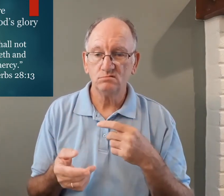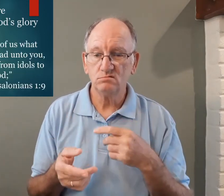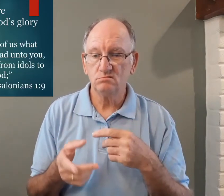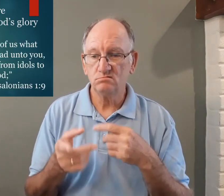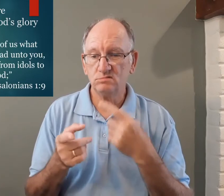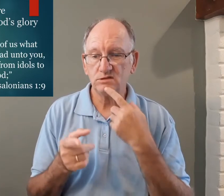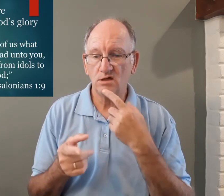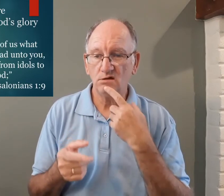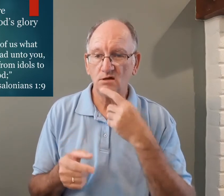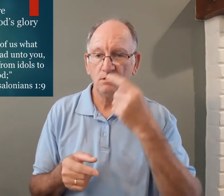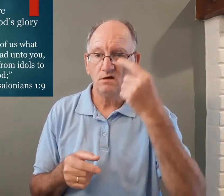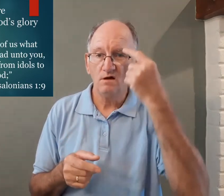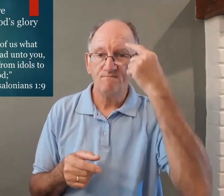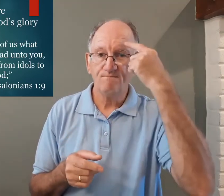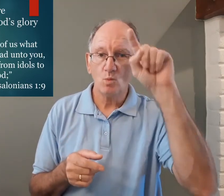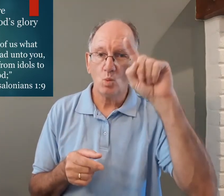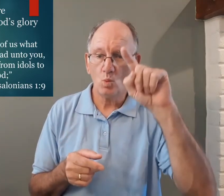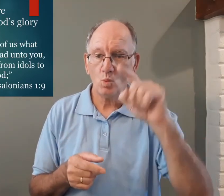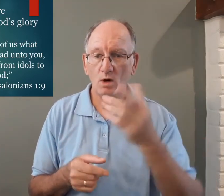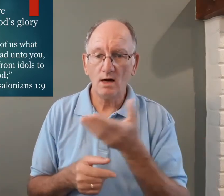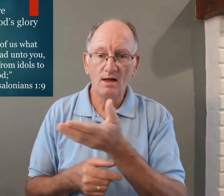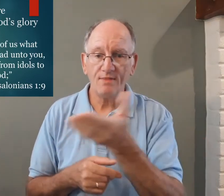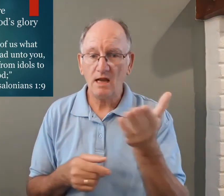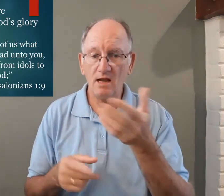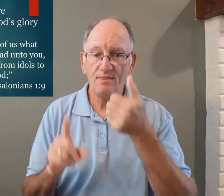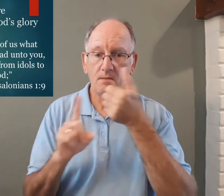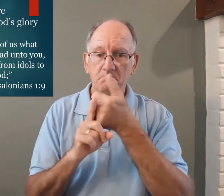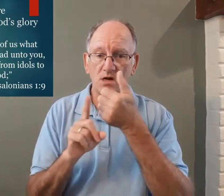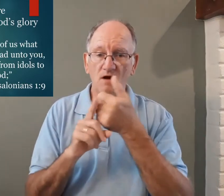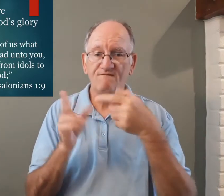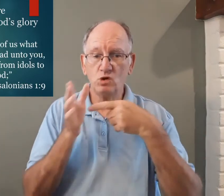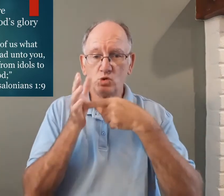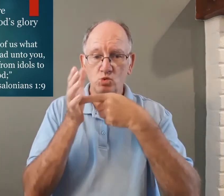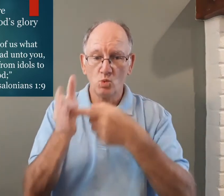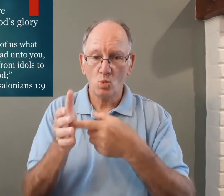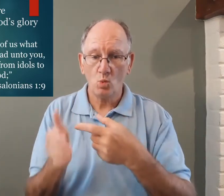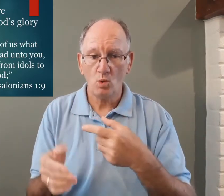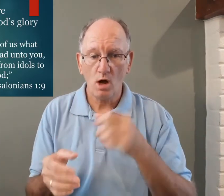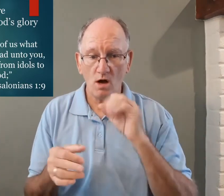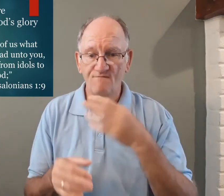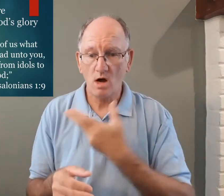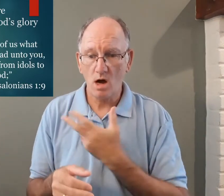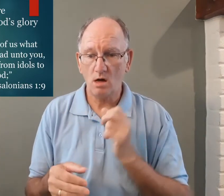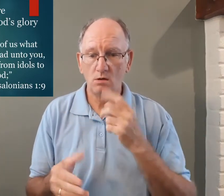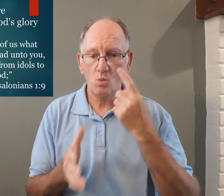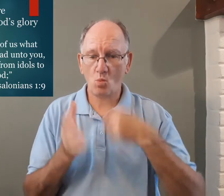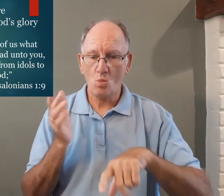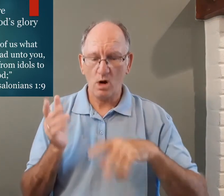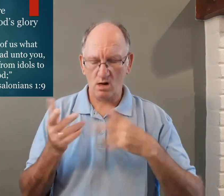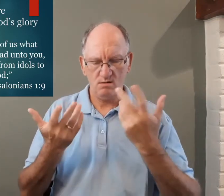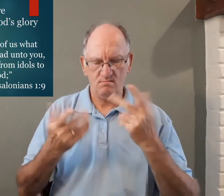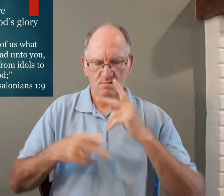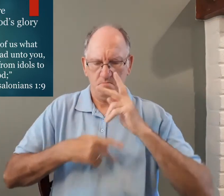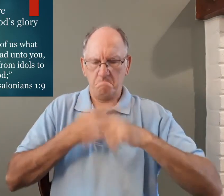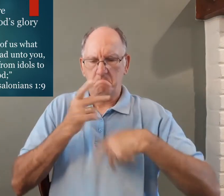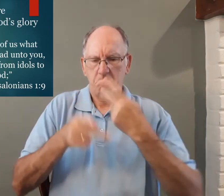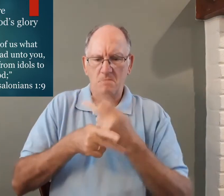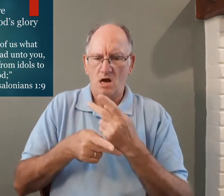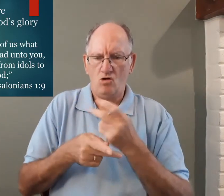another verse says for they themselves show of us what manner of entering